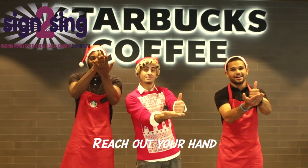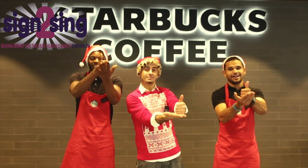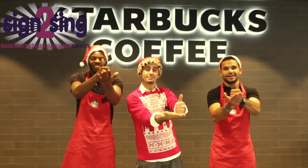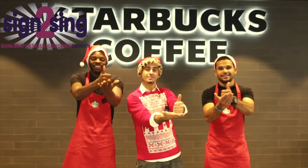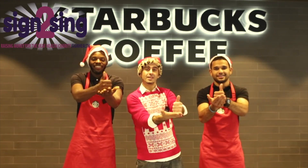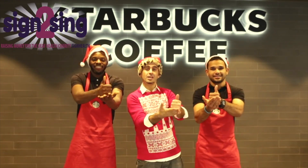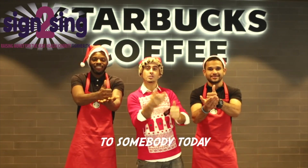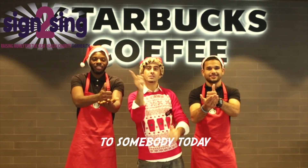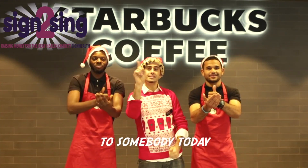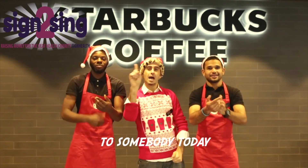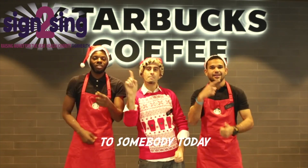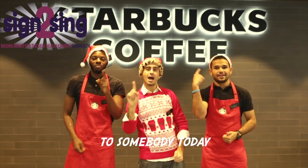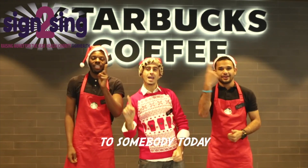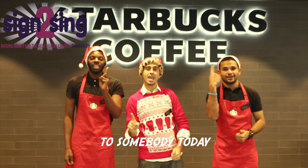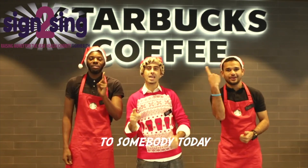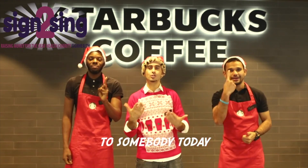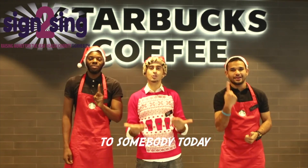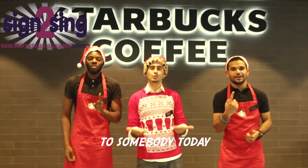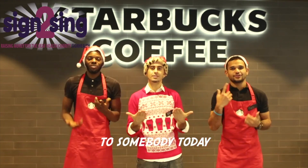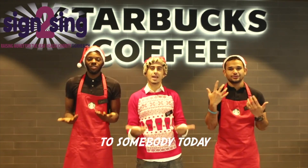someone Today